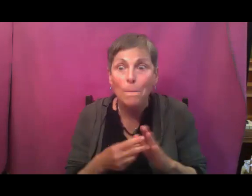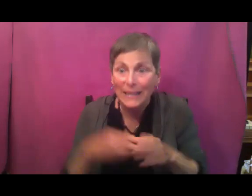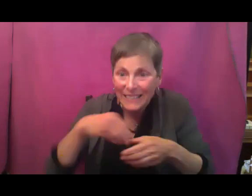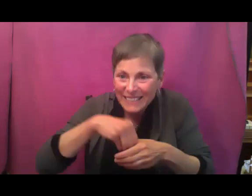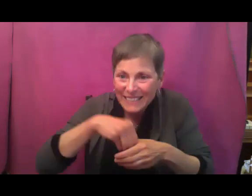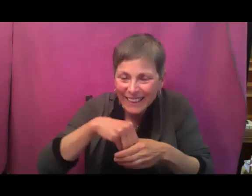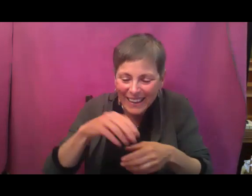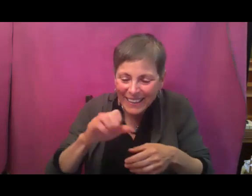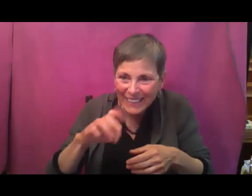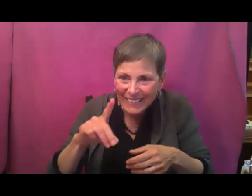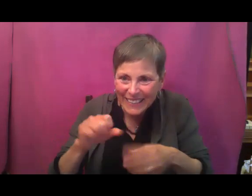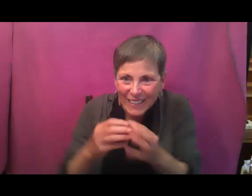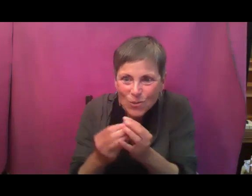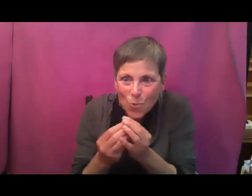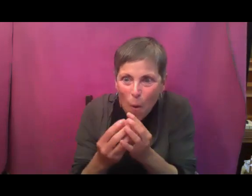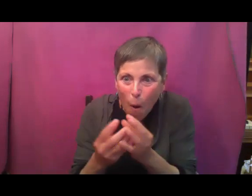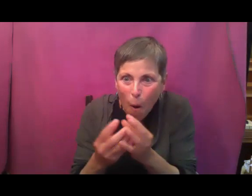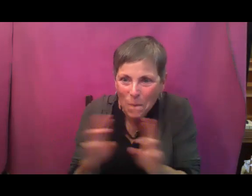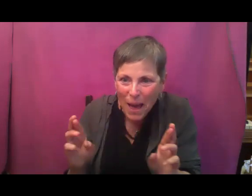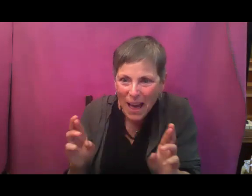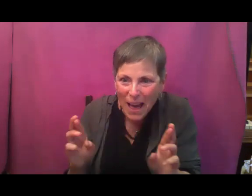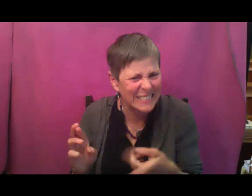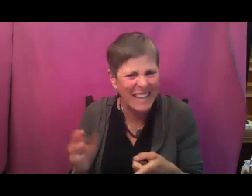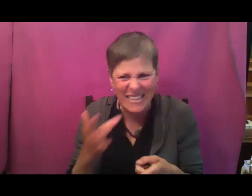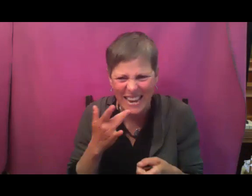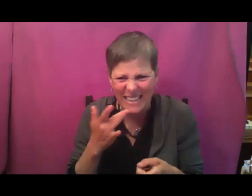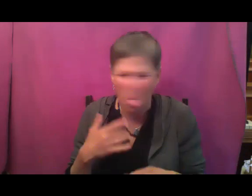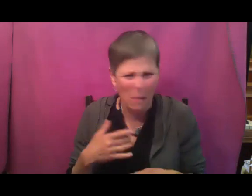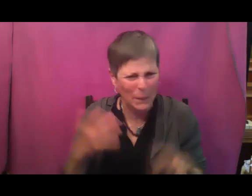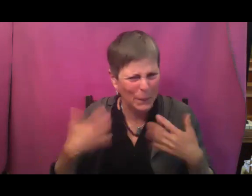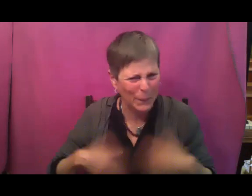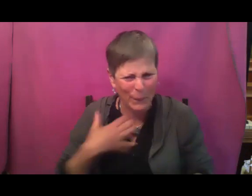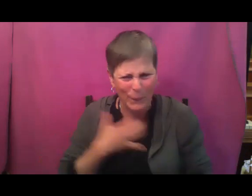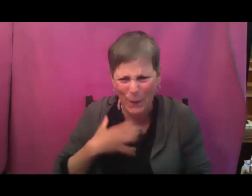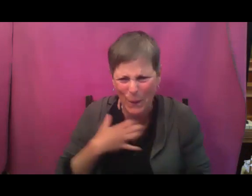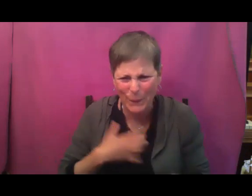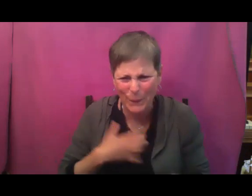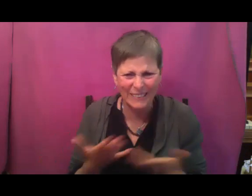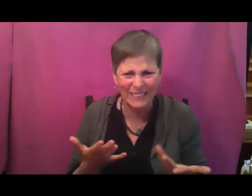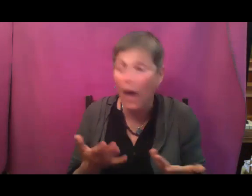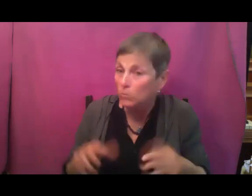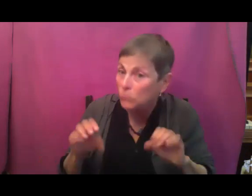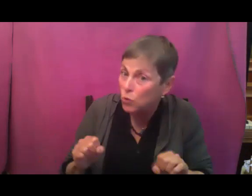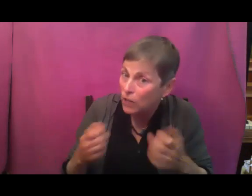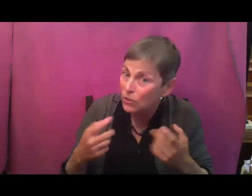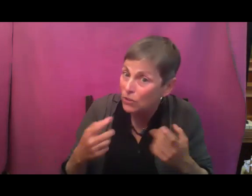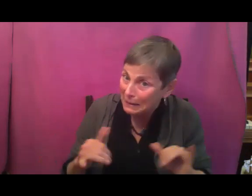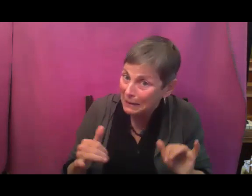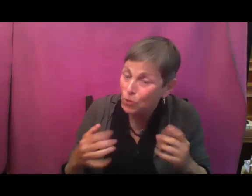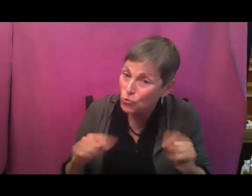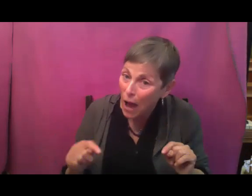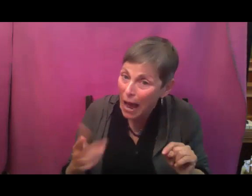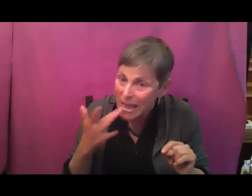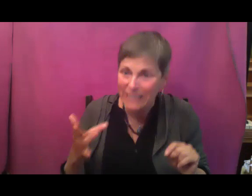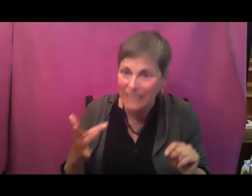So at that point, they're very bitter and turning really gross. And feel free to taste them at that stage too, just so you have a visceral